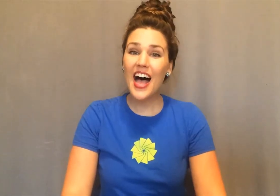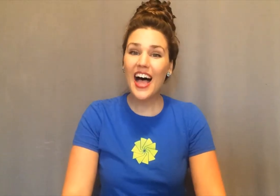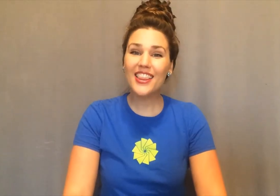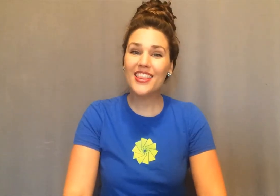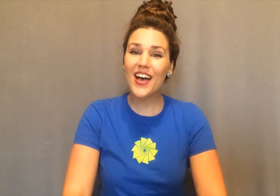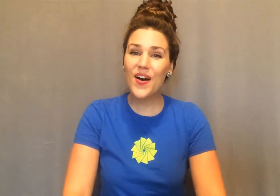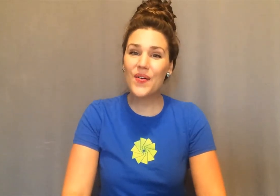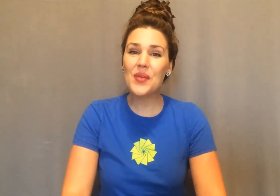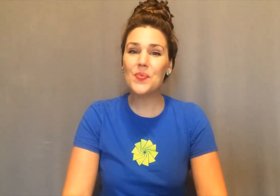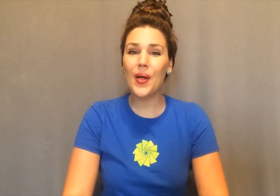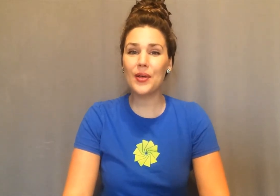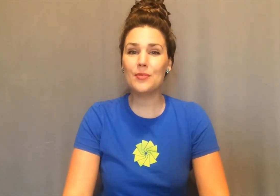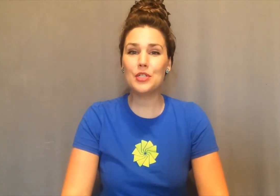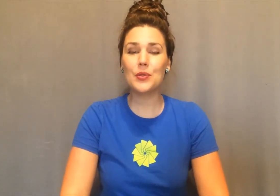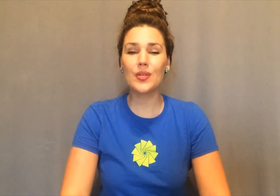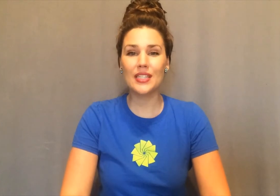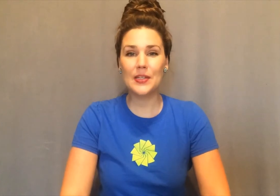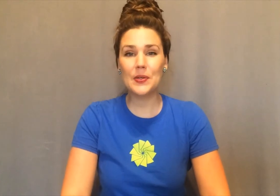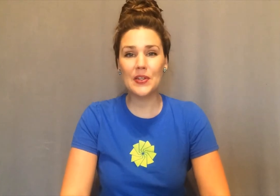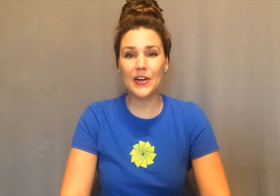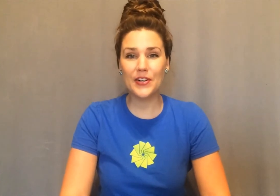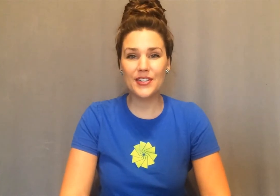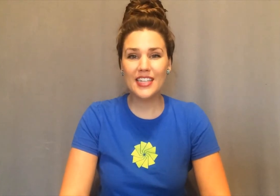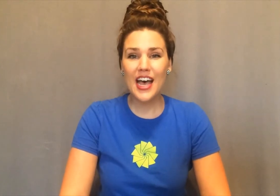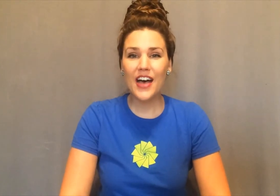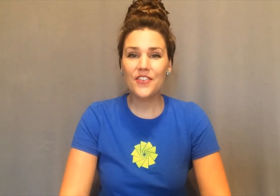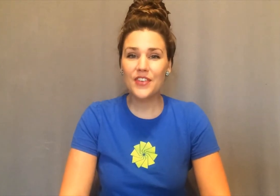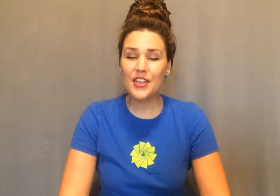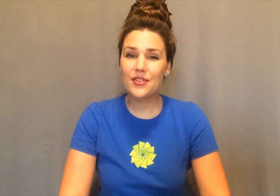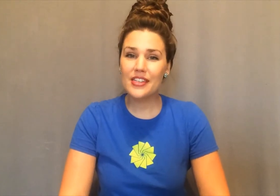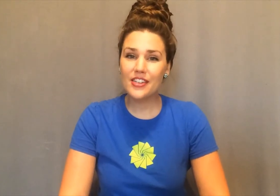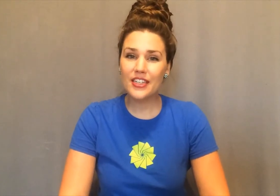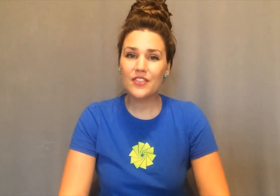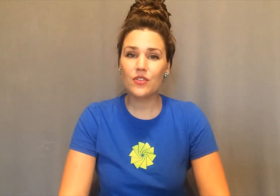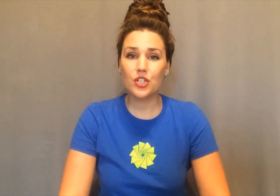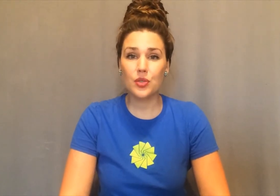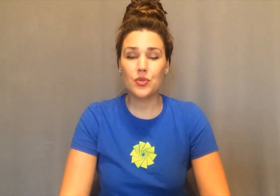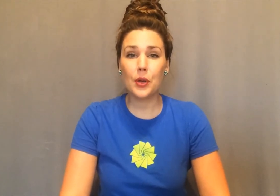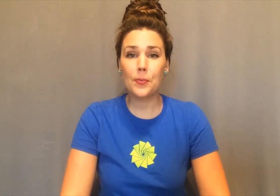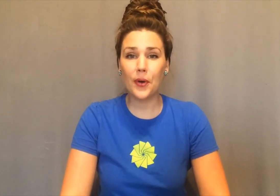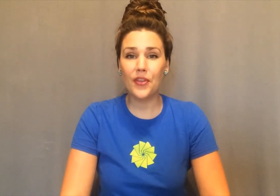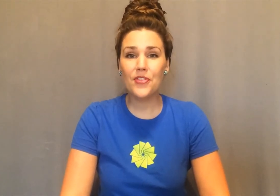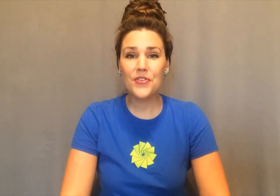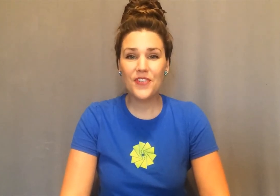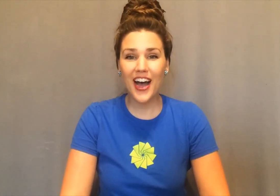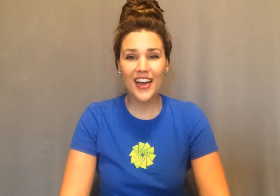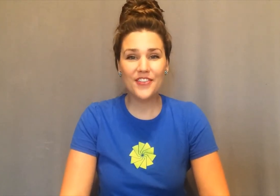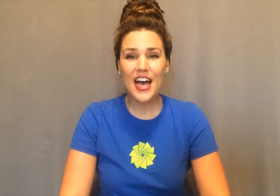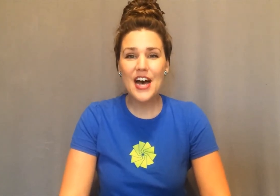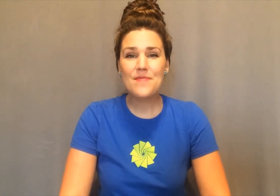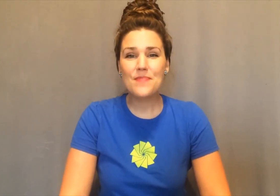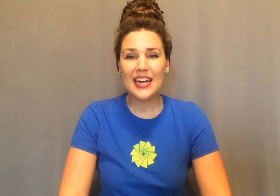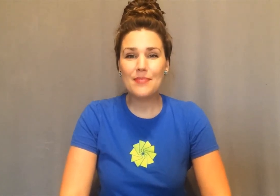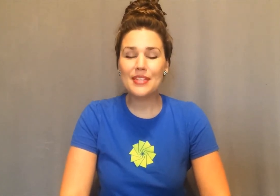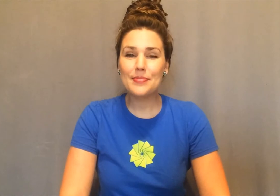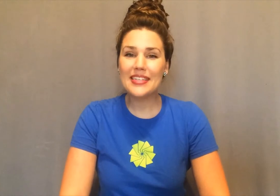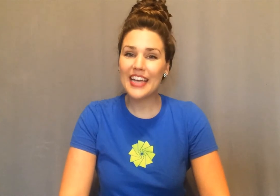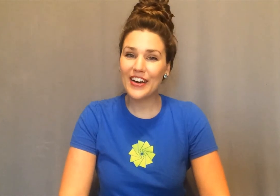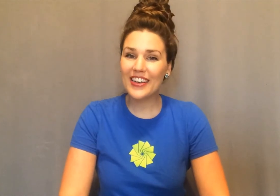Hello and welcome to Little Learners, a video series for children birth through five. My name is Miss Erica,